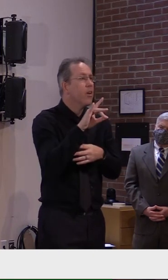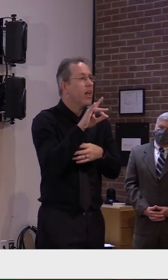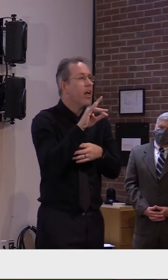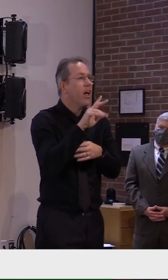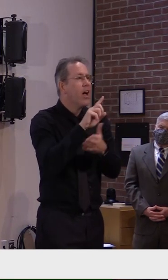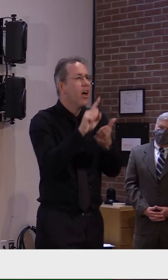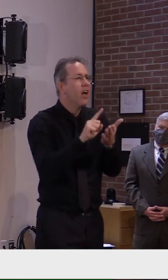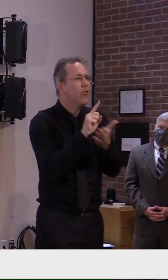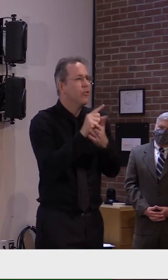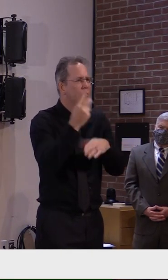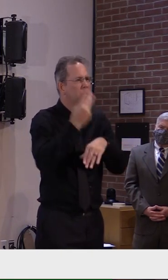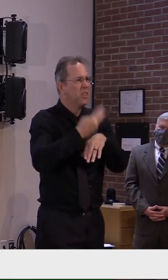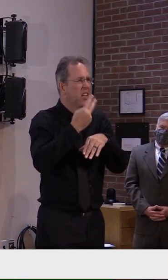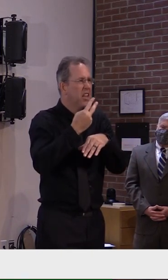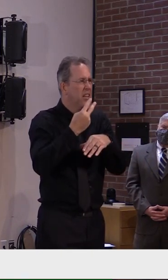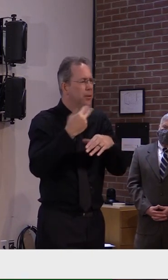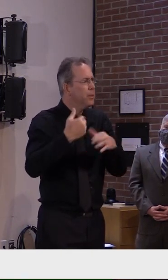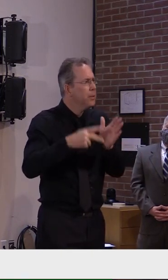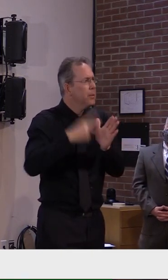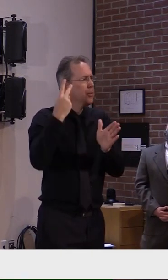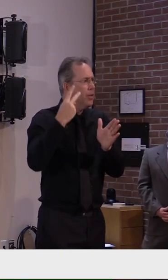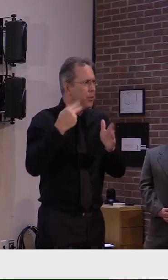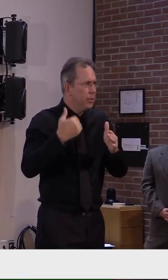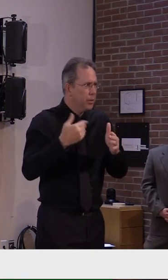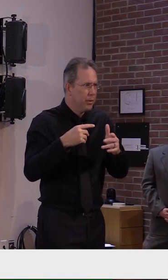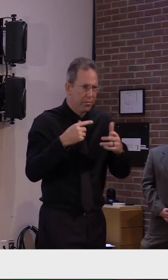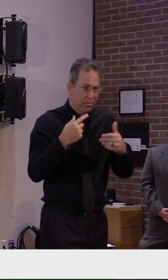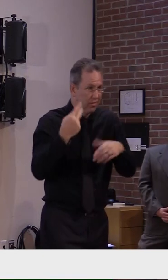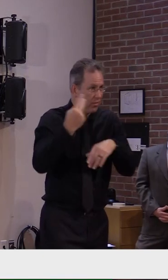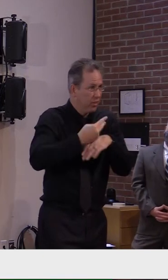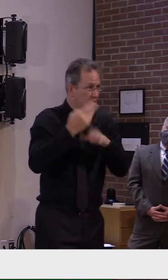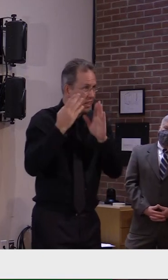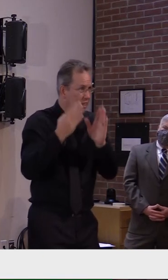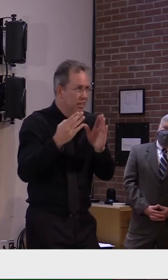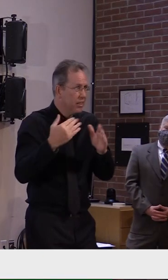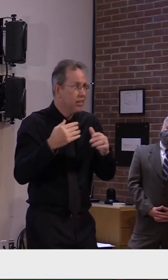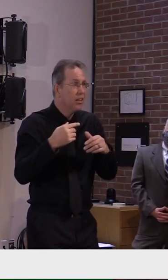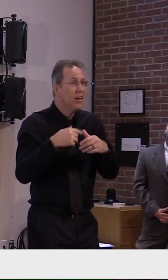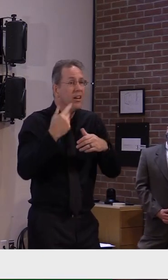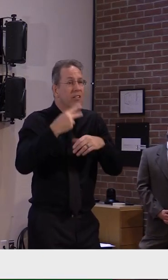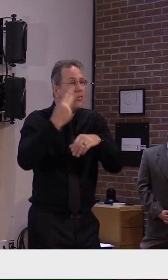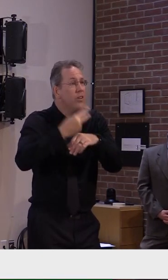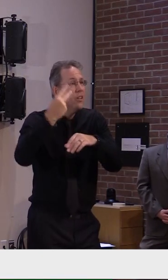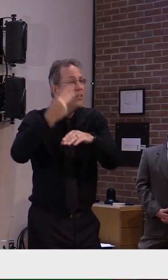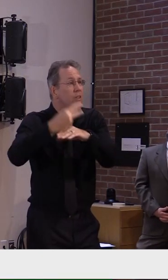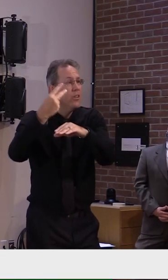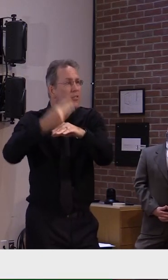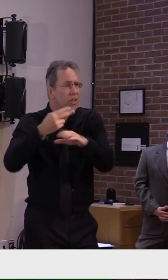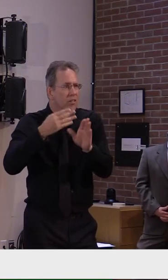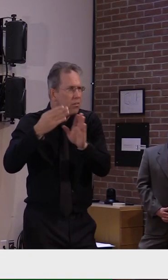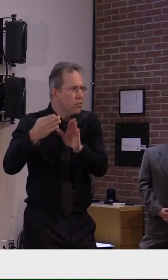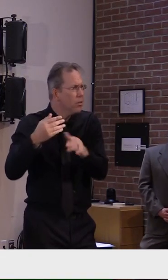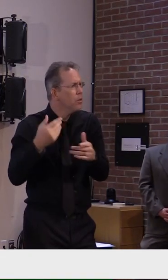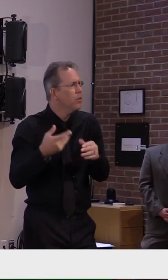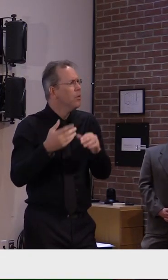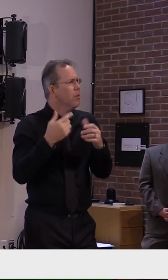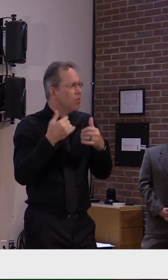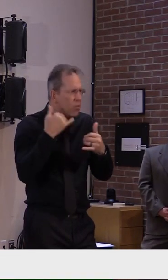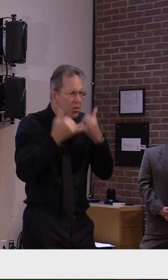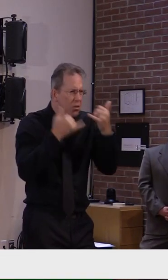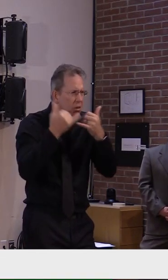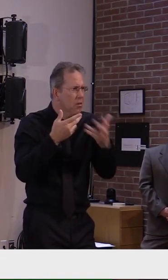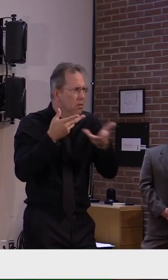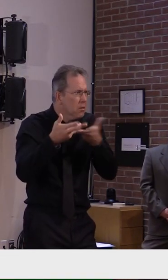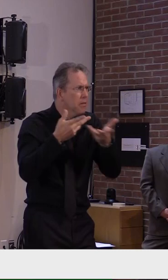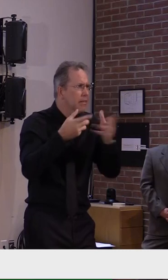before the next 48-hour period ended. So there was a backlog for sure because there are so many cases that all